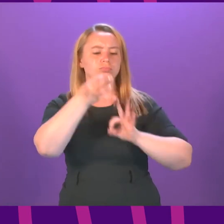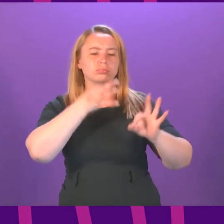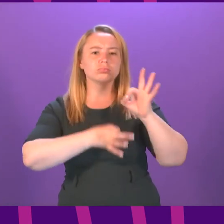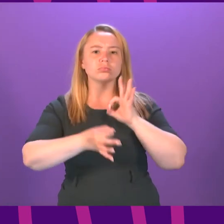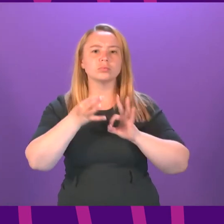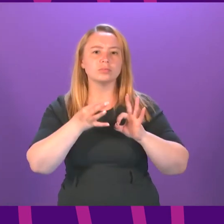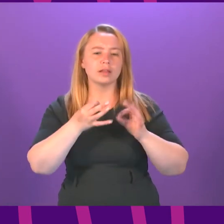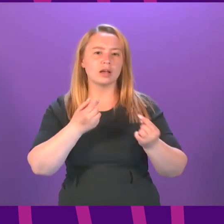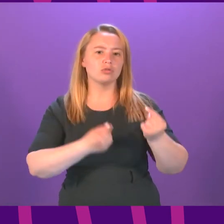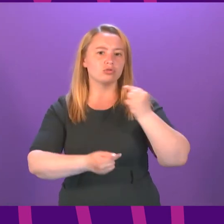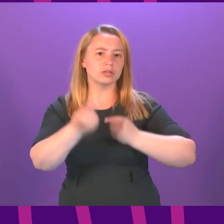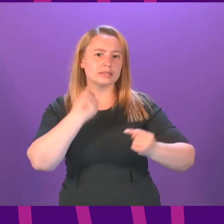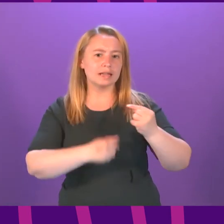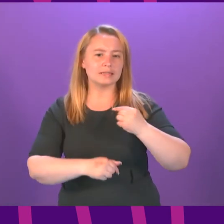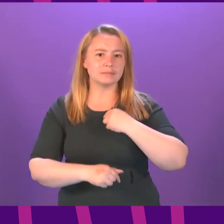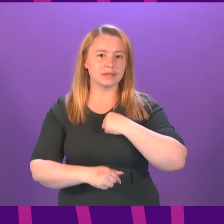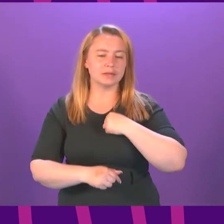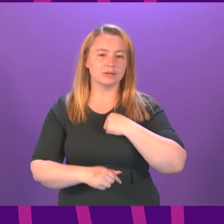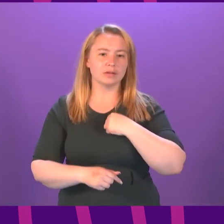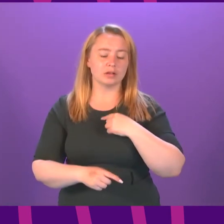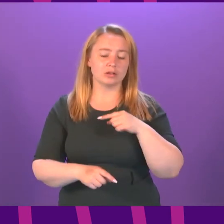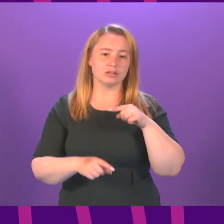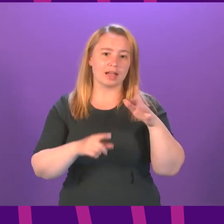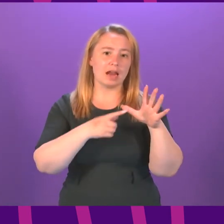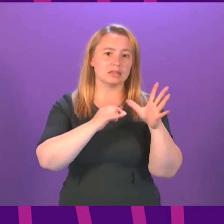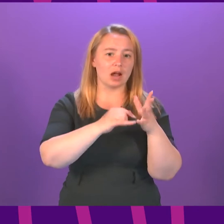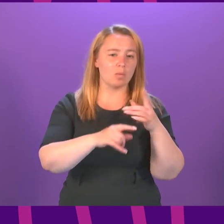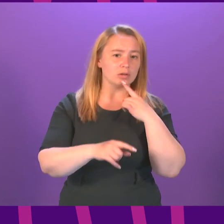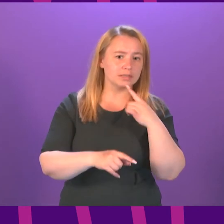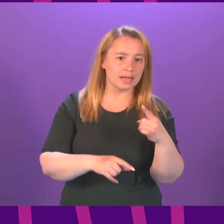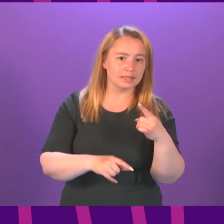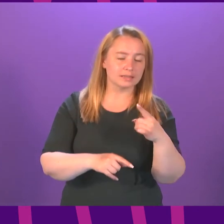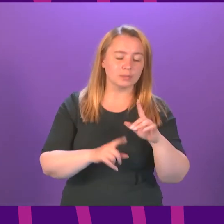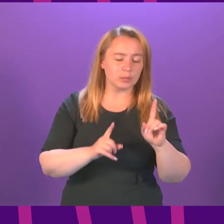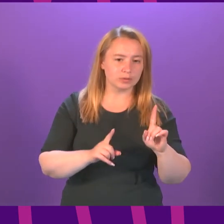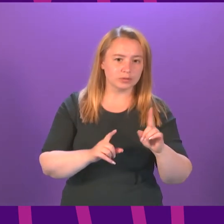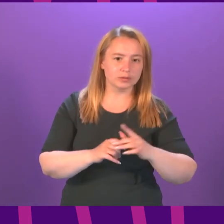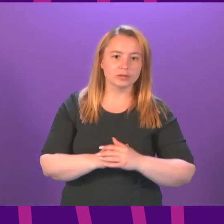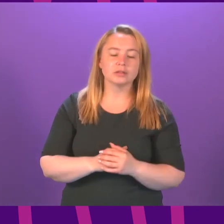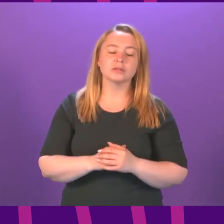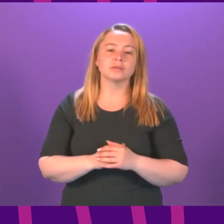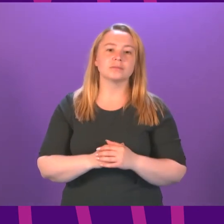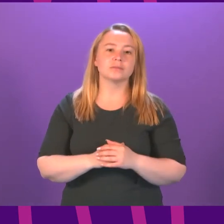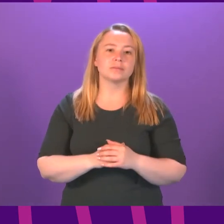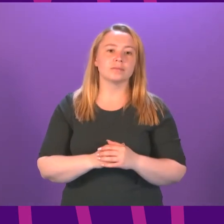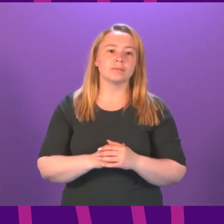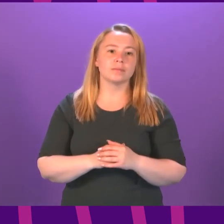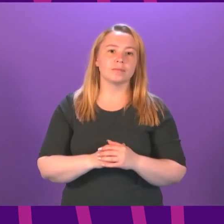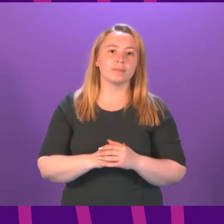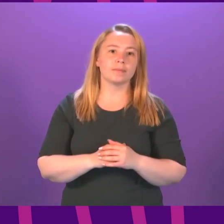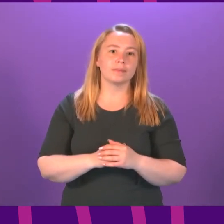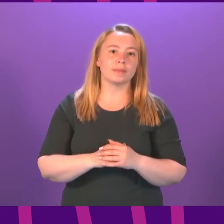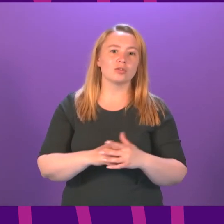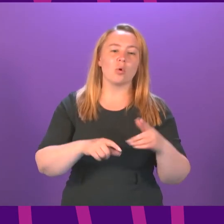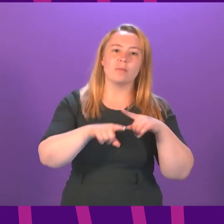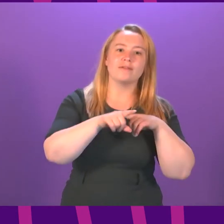criticised me for, in his words, it's not necessarily a characterisation I would accept but in his words simply following what